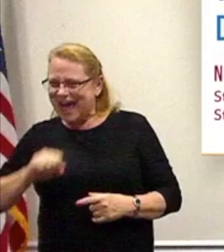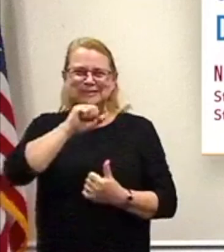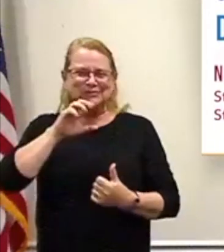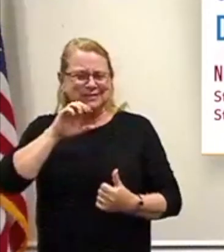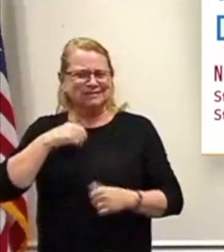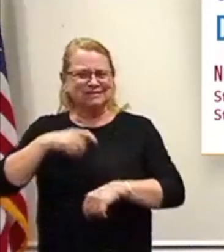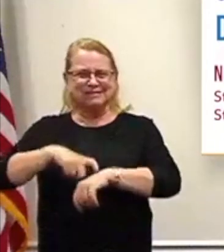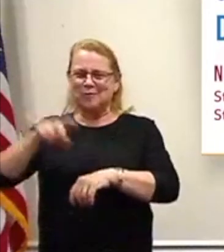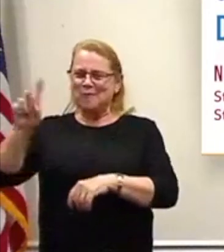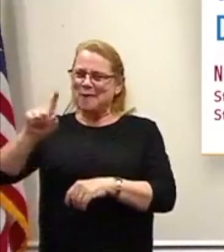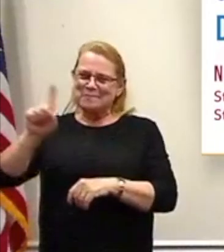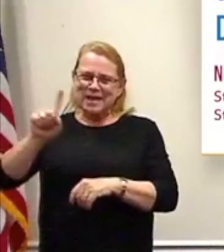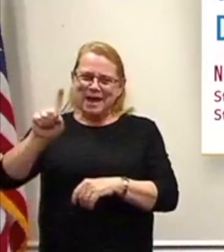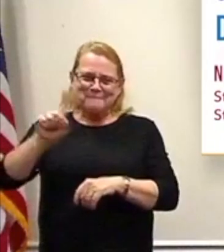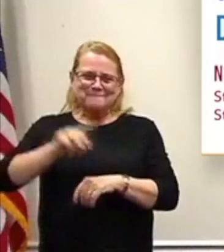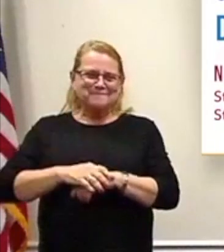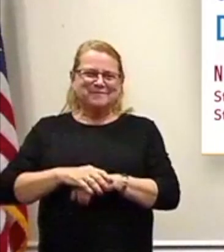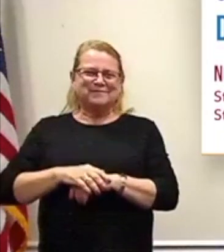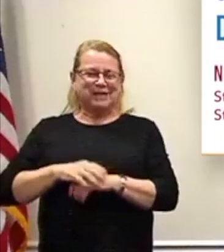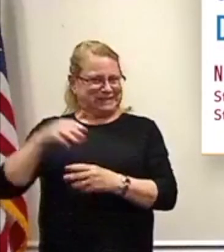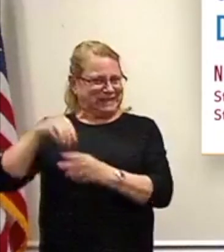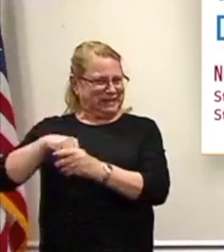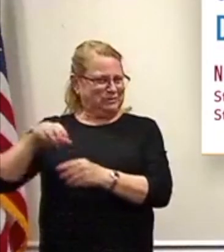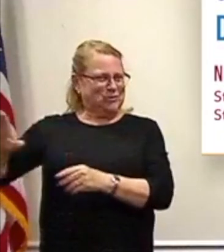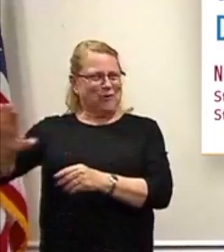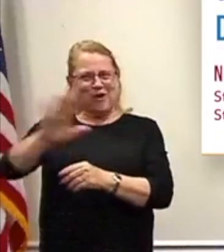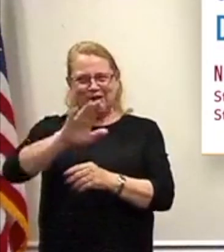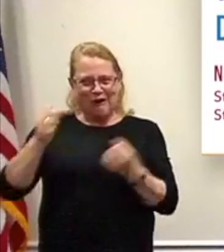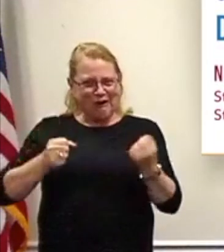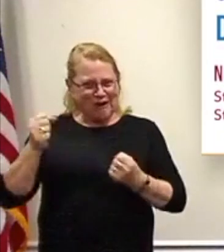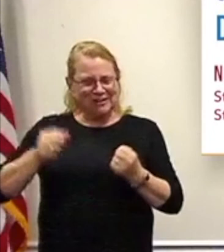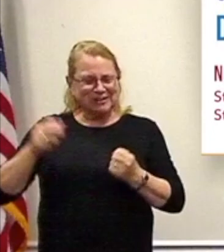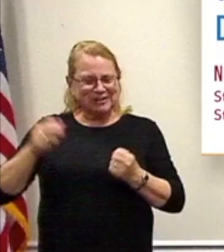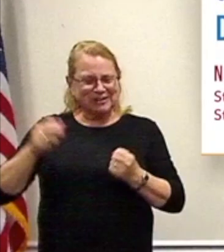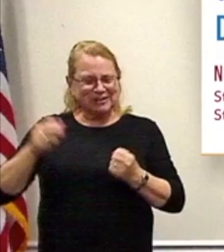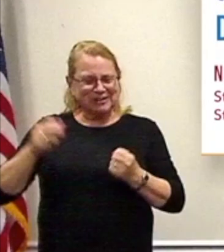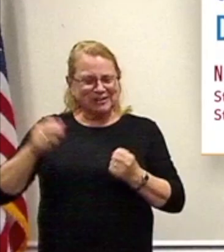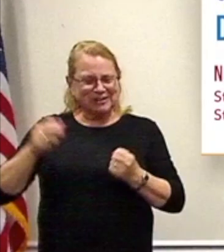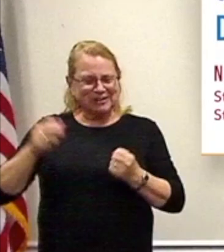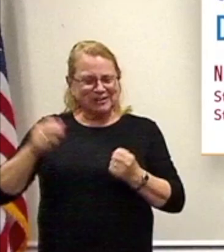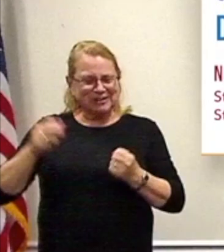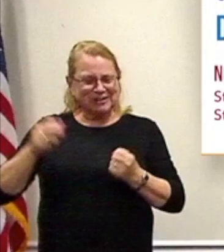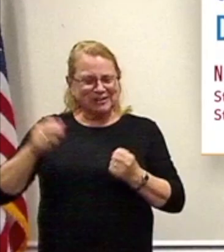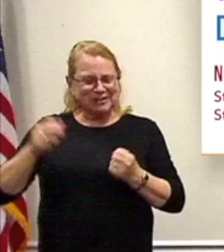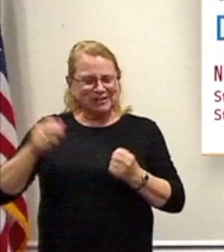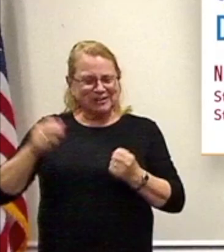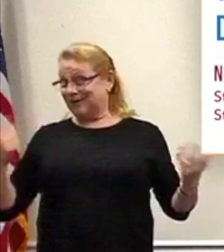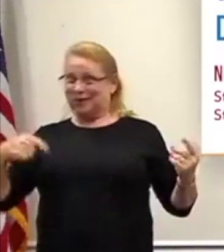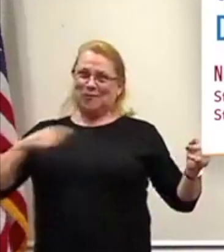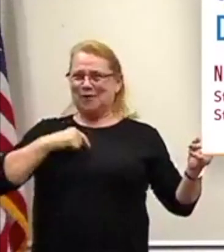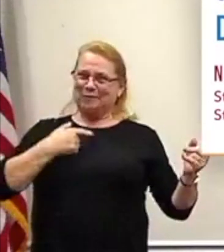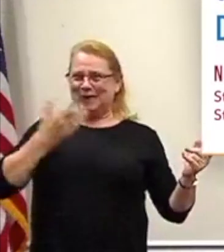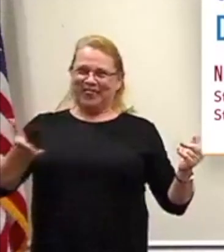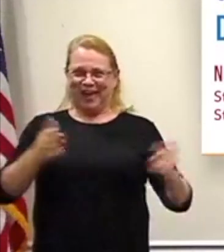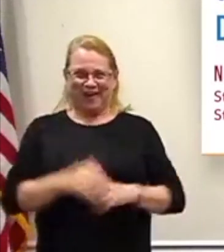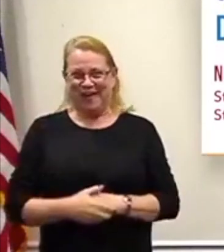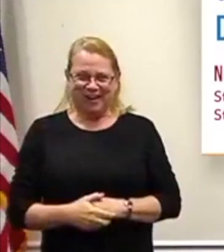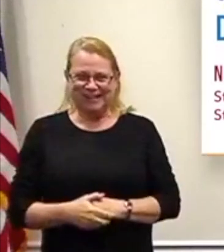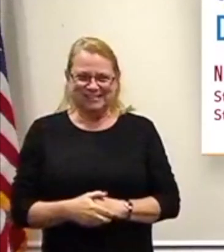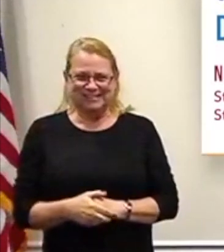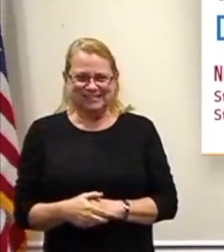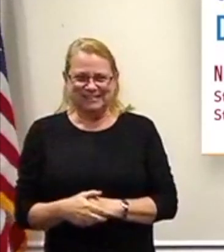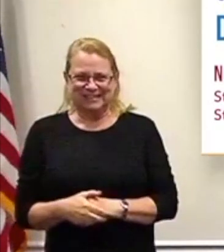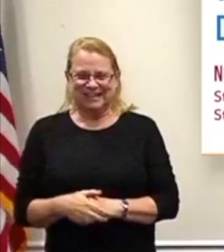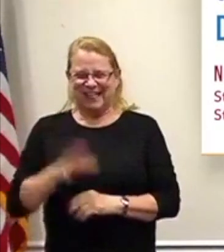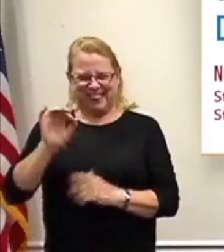and it's car-based, and if you're lucky, you know, we'll be there. But